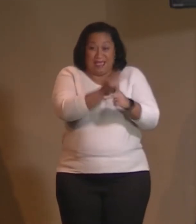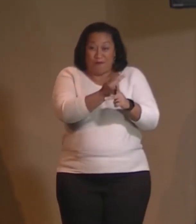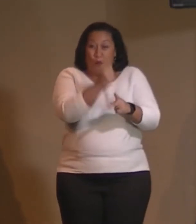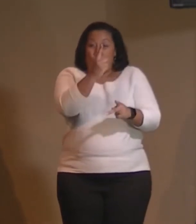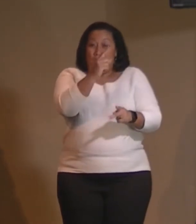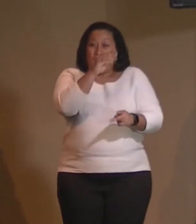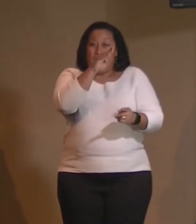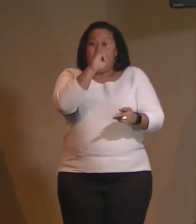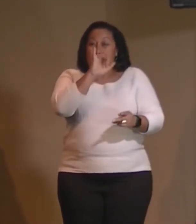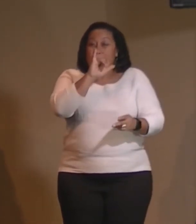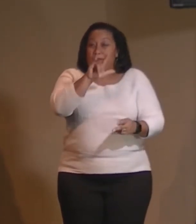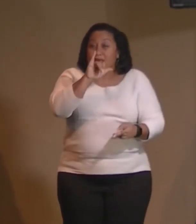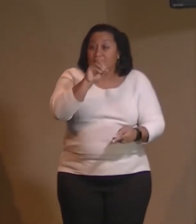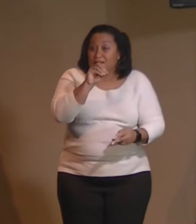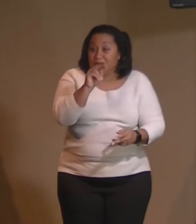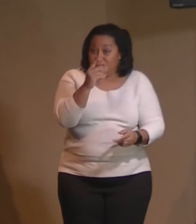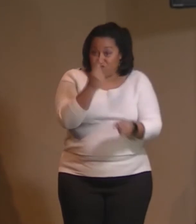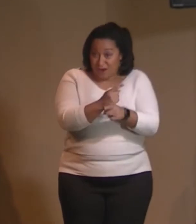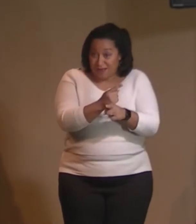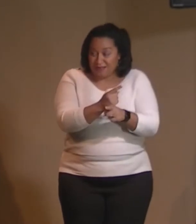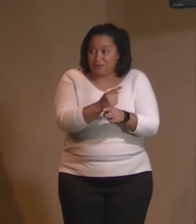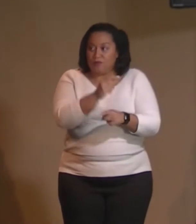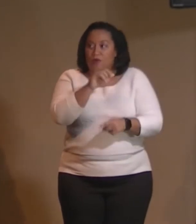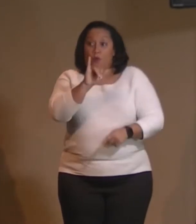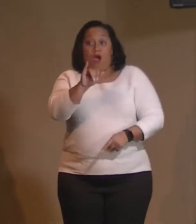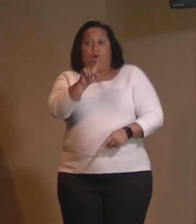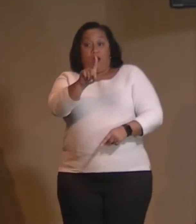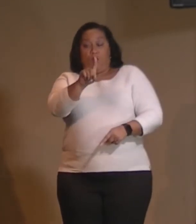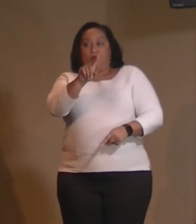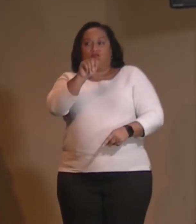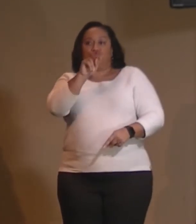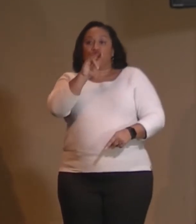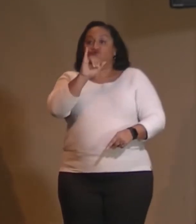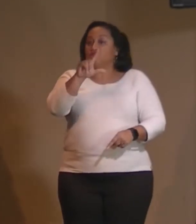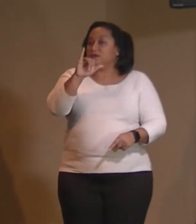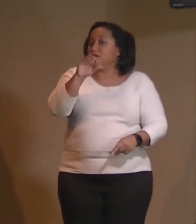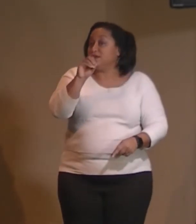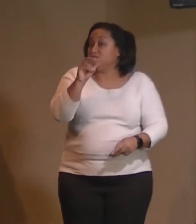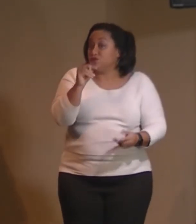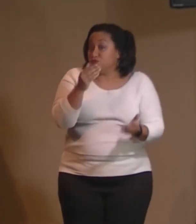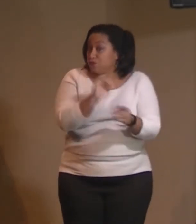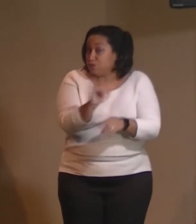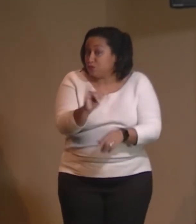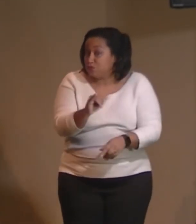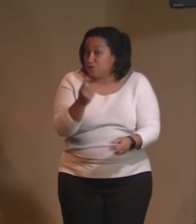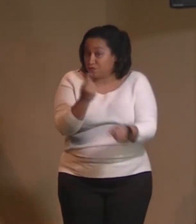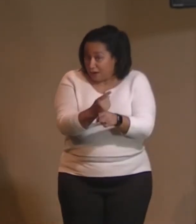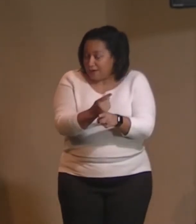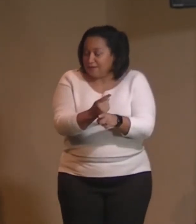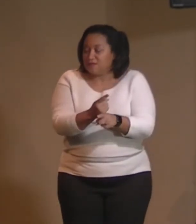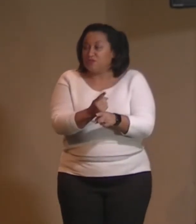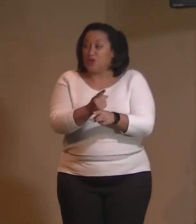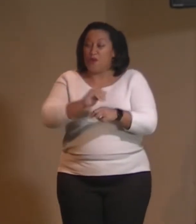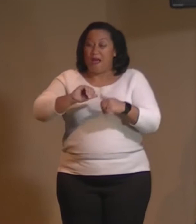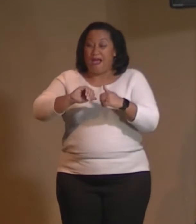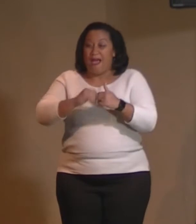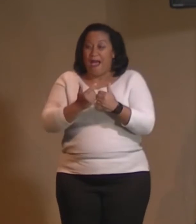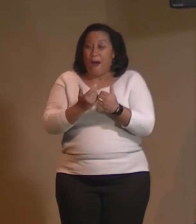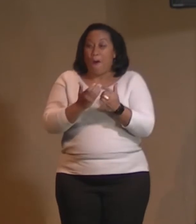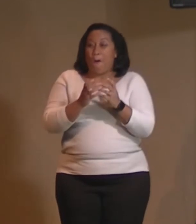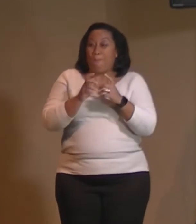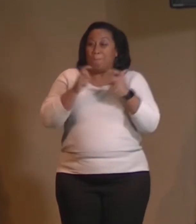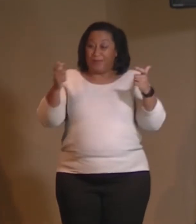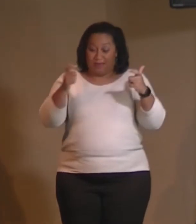hold that? Couldn't it hold a trillion? So, how big is your bank account made me